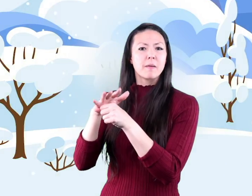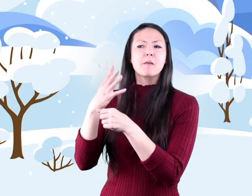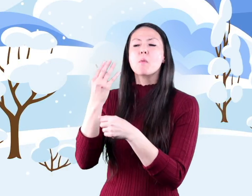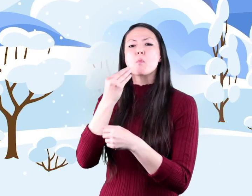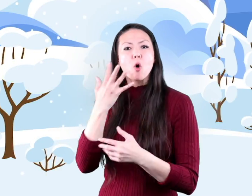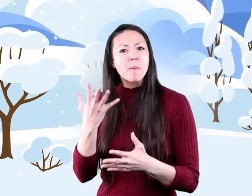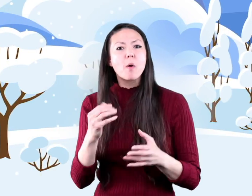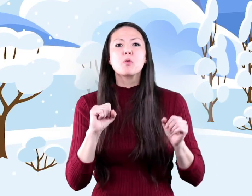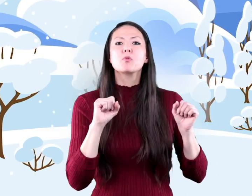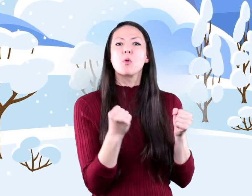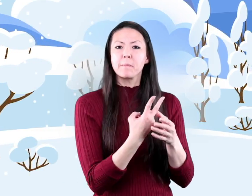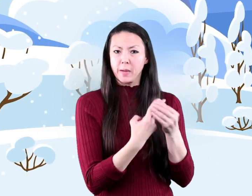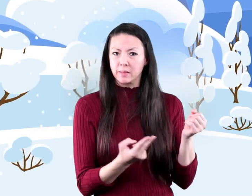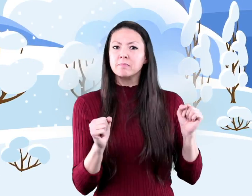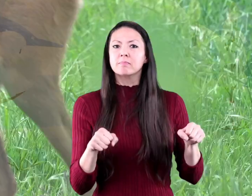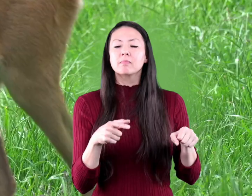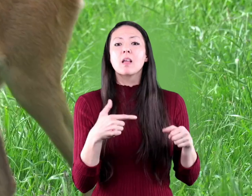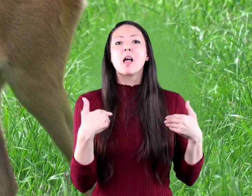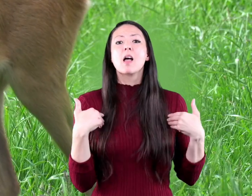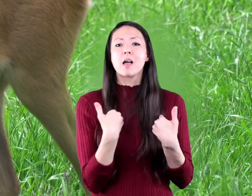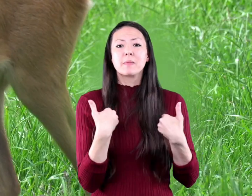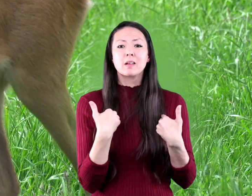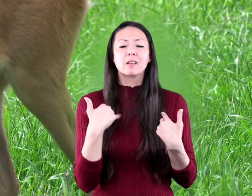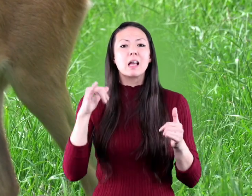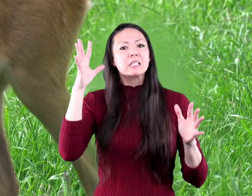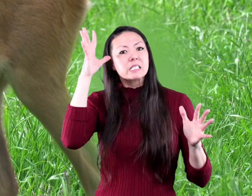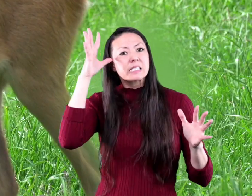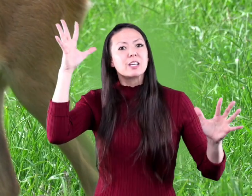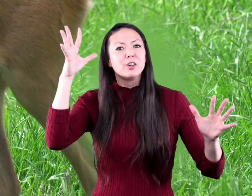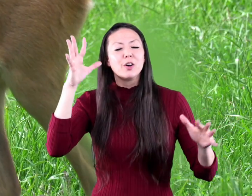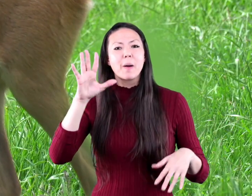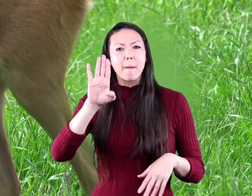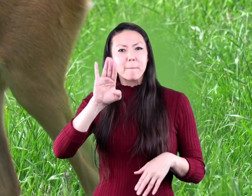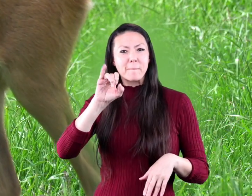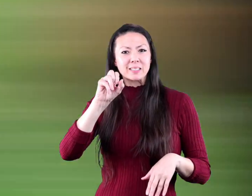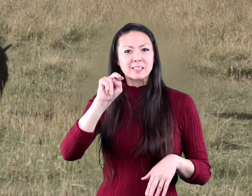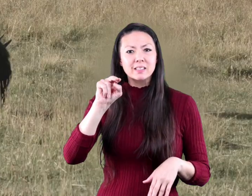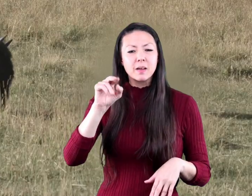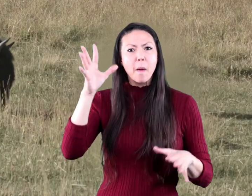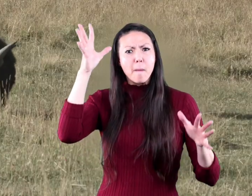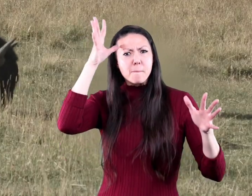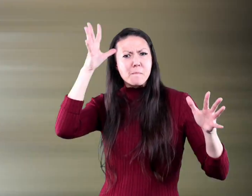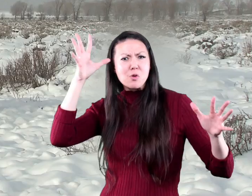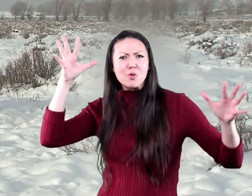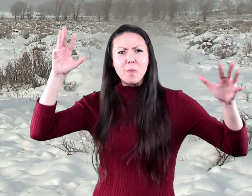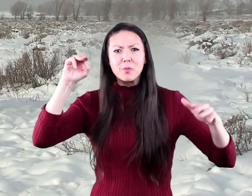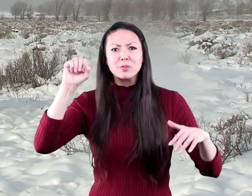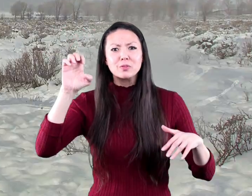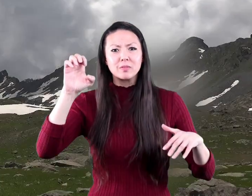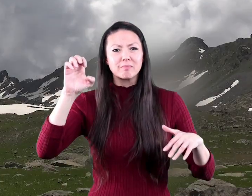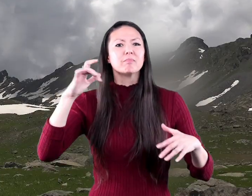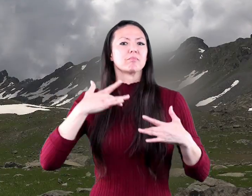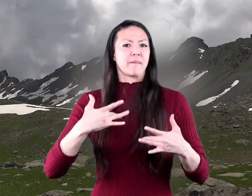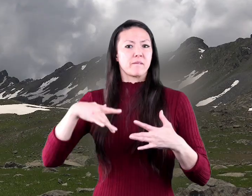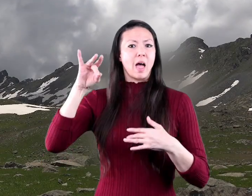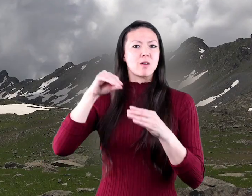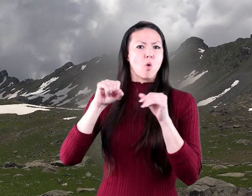and cold animals like white-tailed deer bison and moose are found in colder